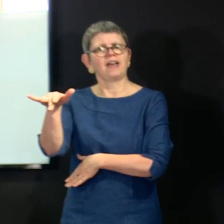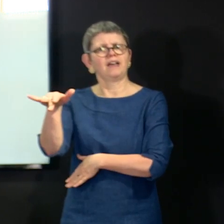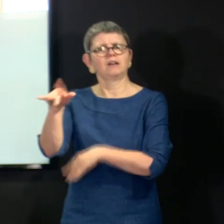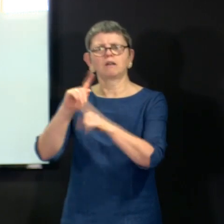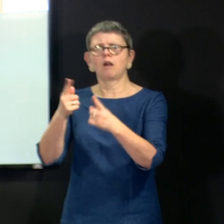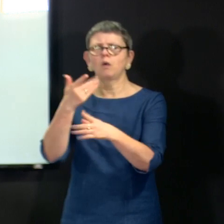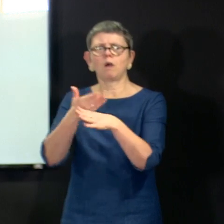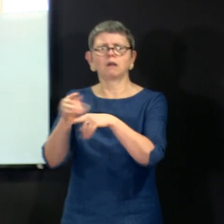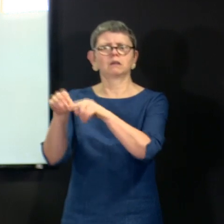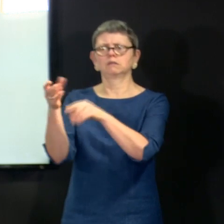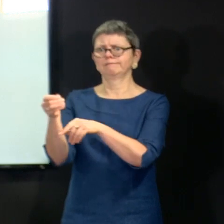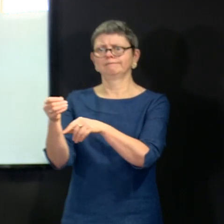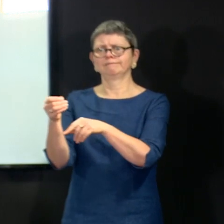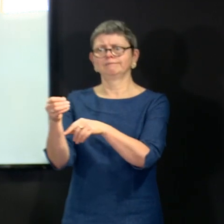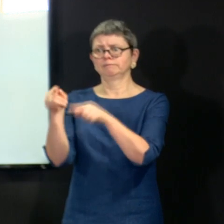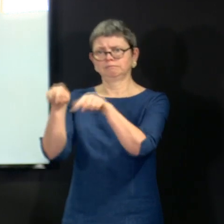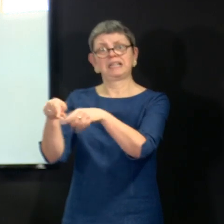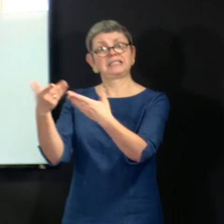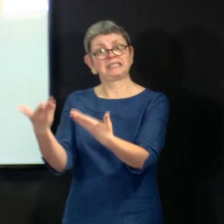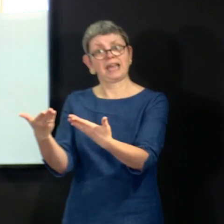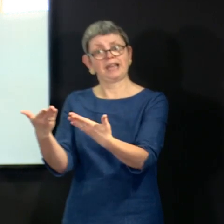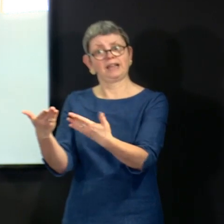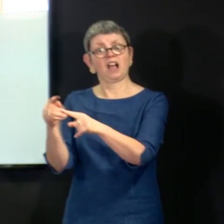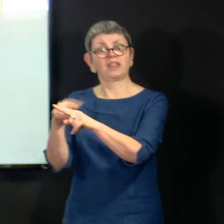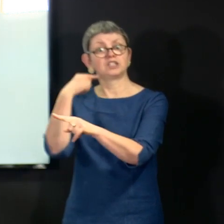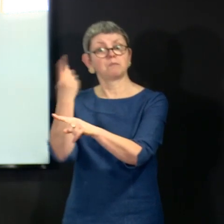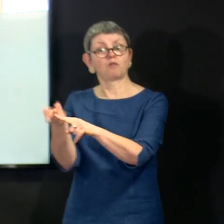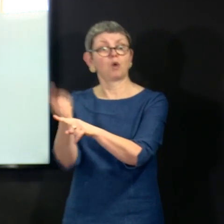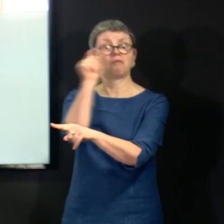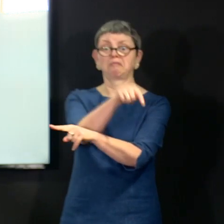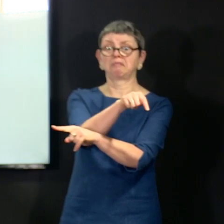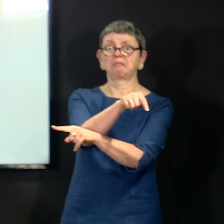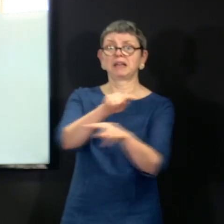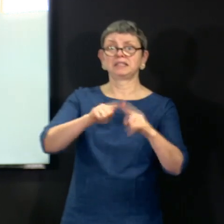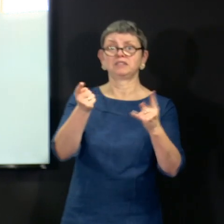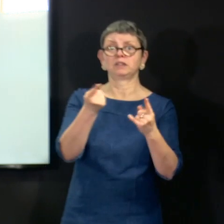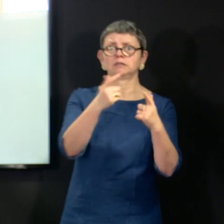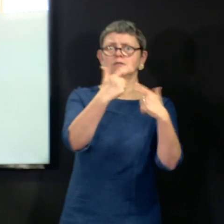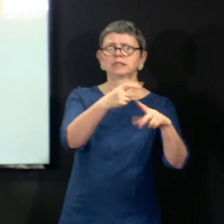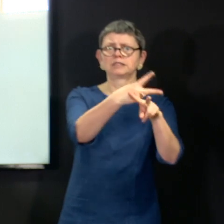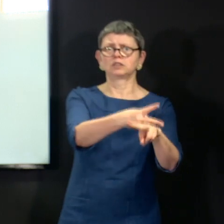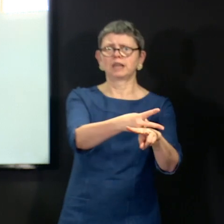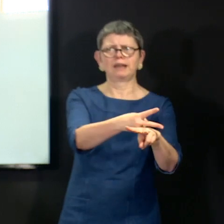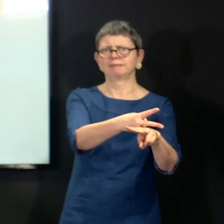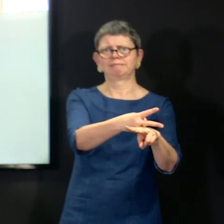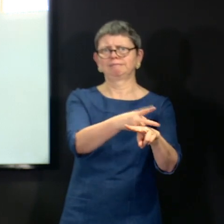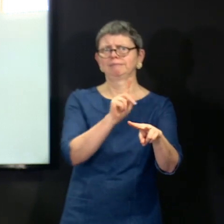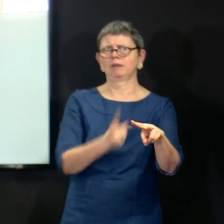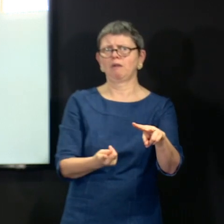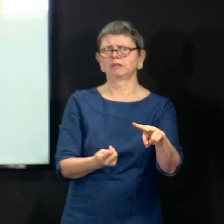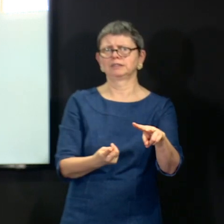care home X today and then move to Y tomorrow. And the way in which we can assist providers is